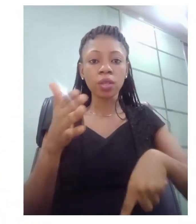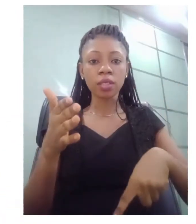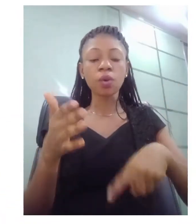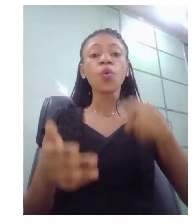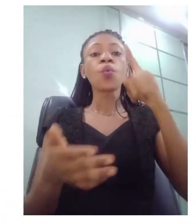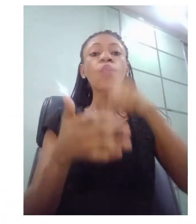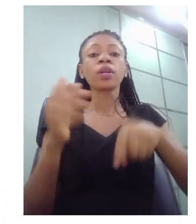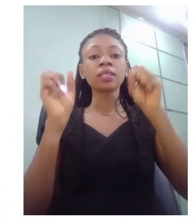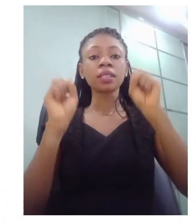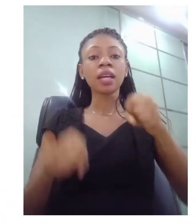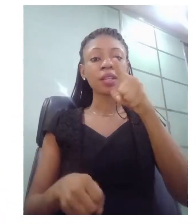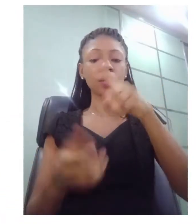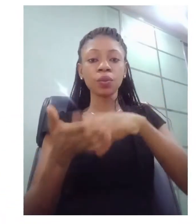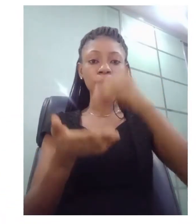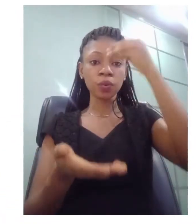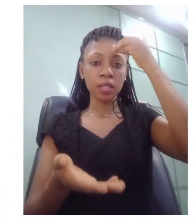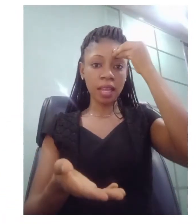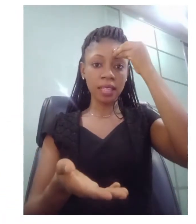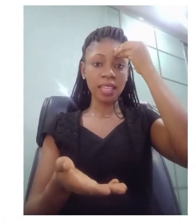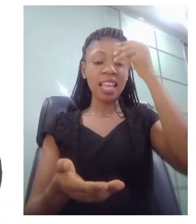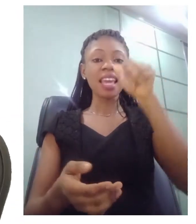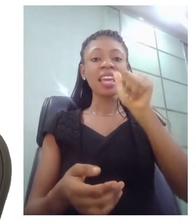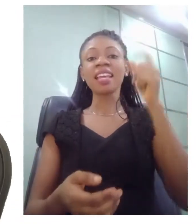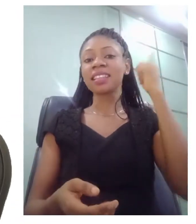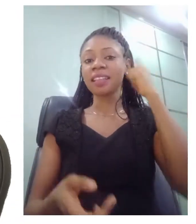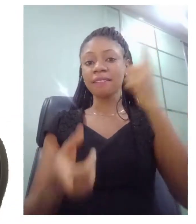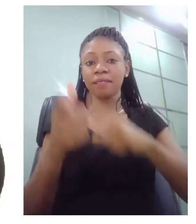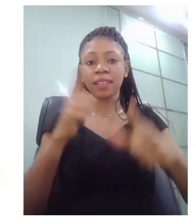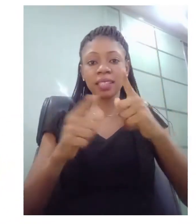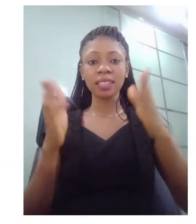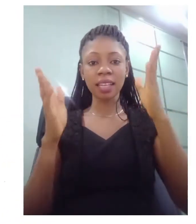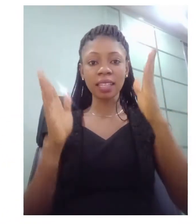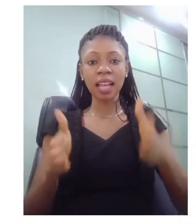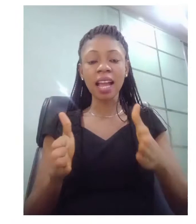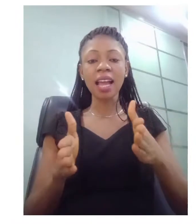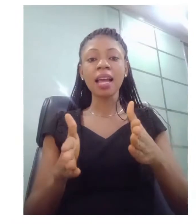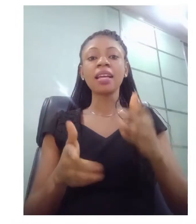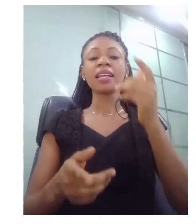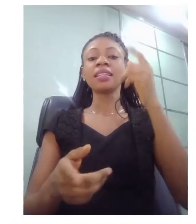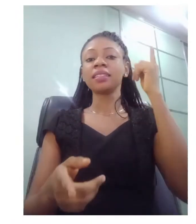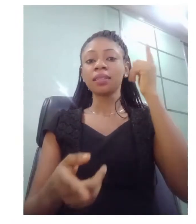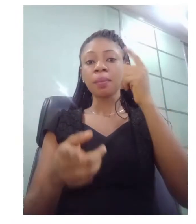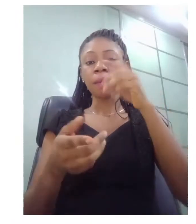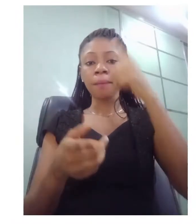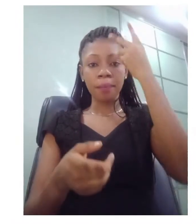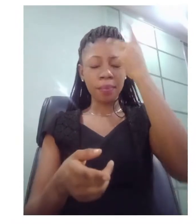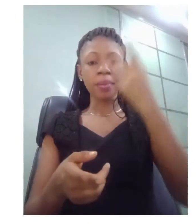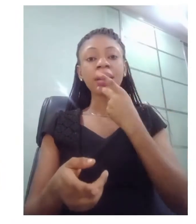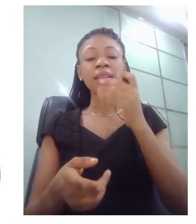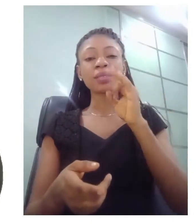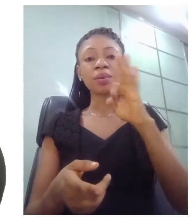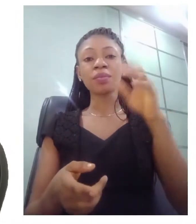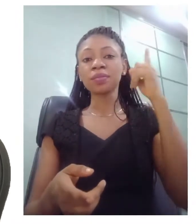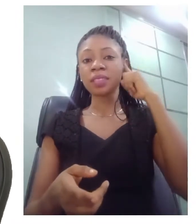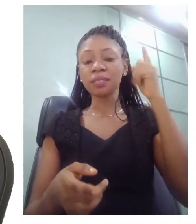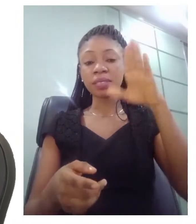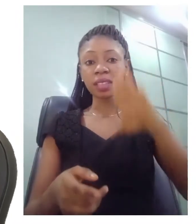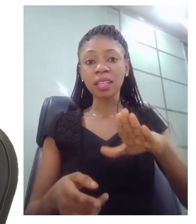A parent of the deaf child? You who are found in the deaf community, what do you learn